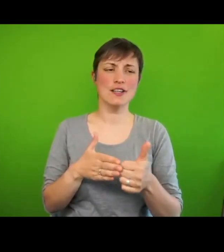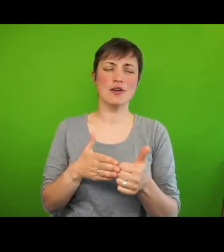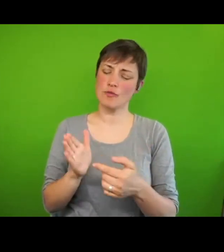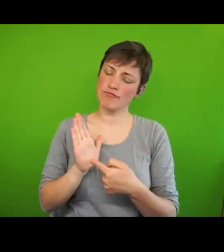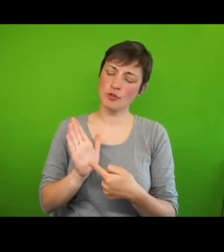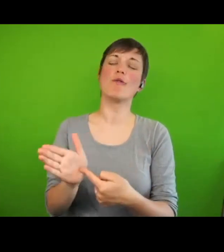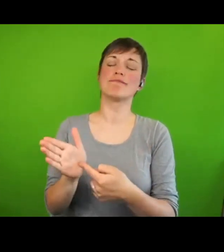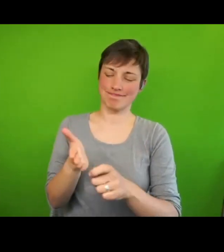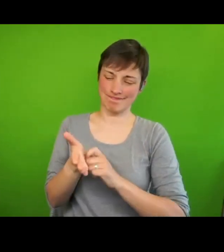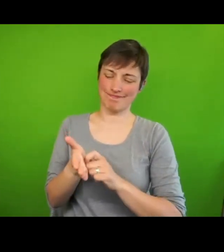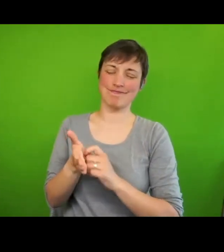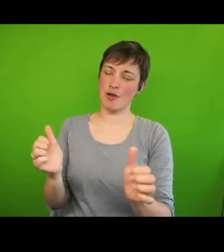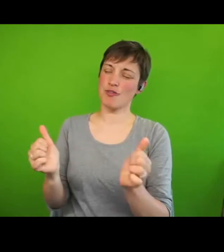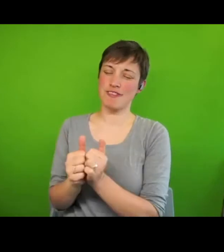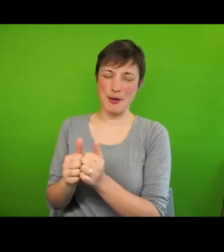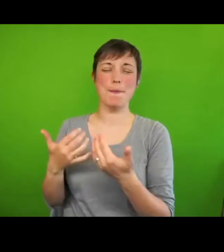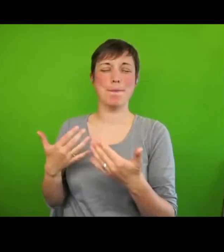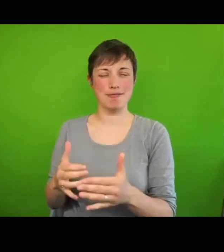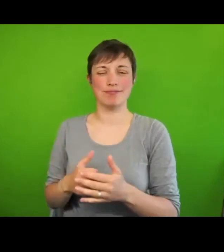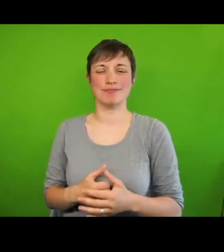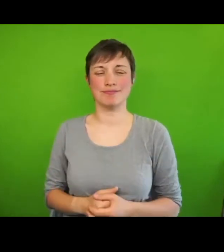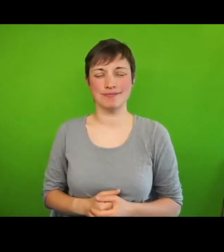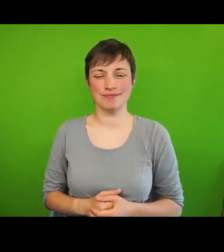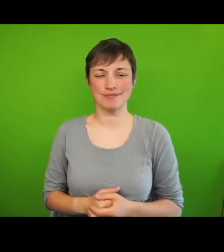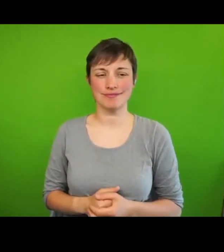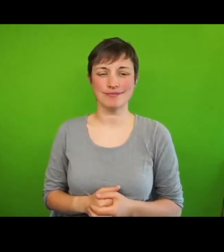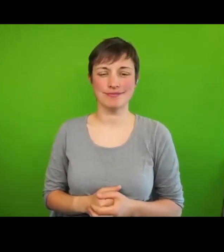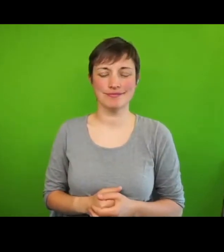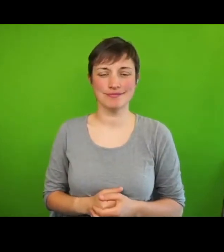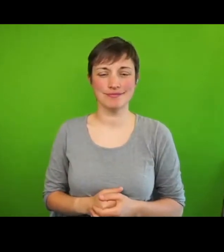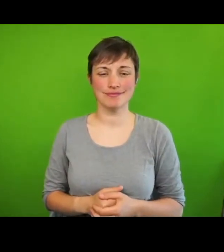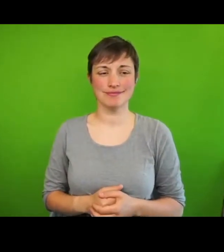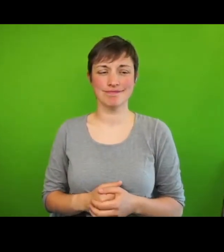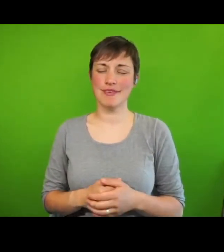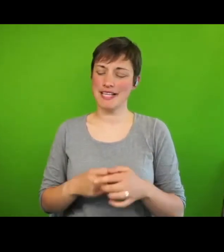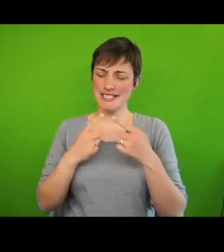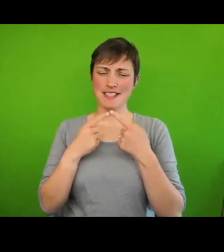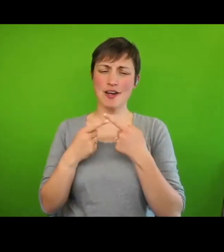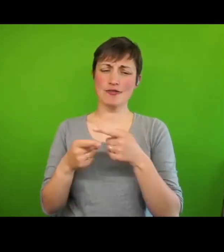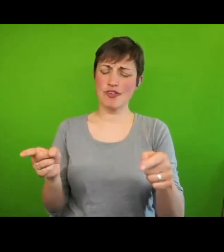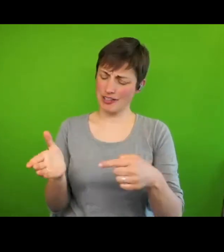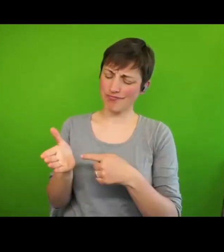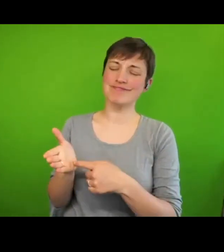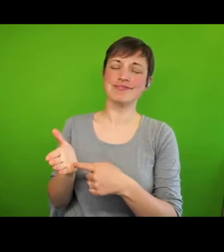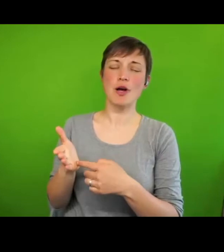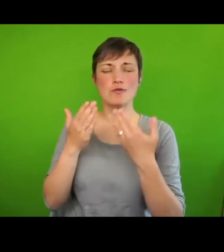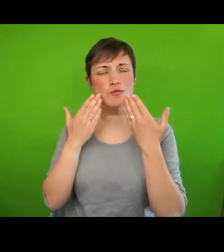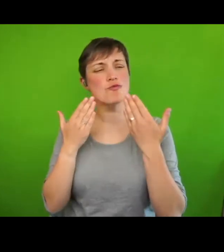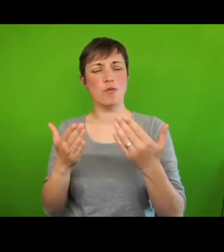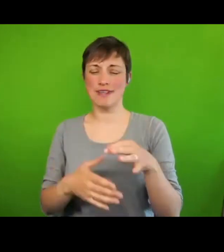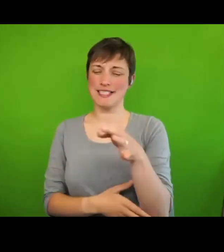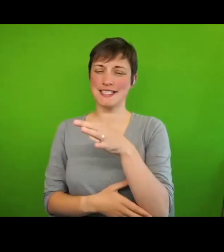The declaration in which the city embraced a vision of a vibrant,